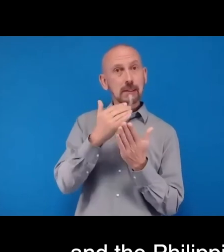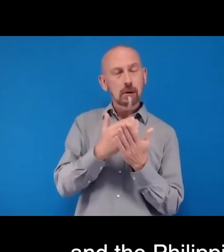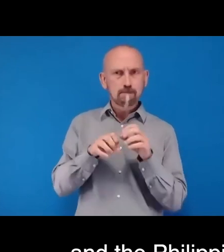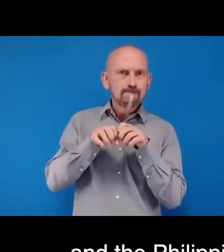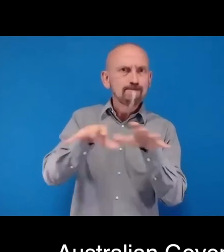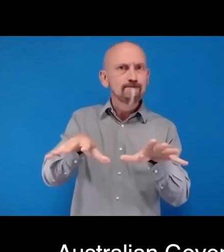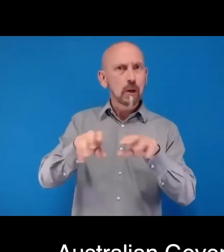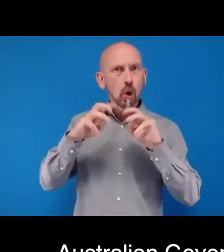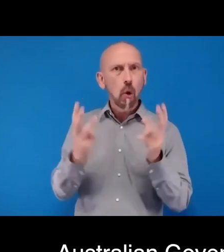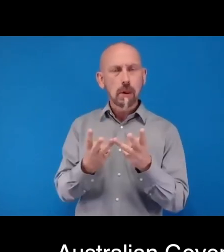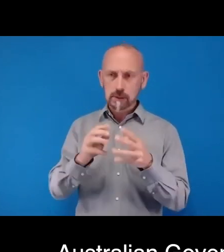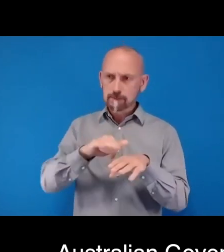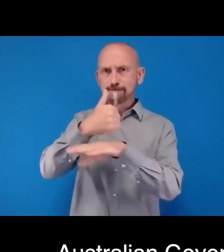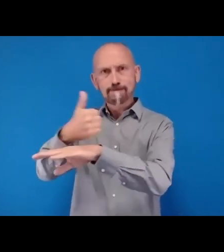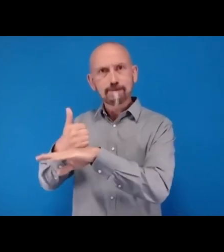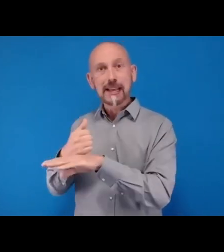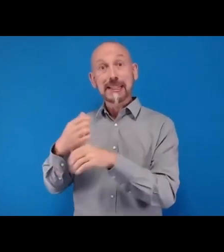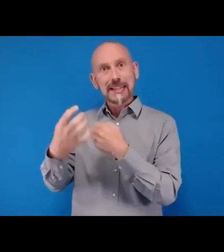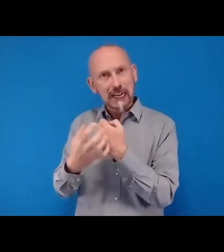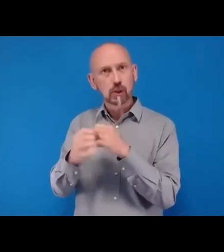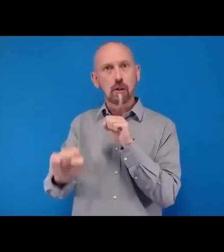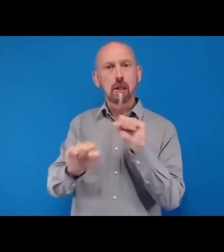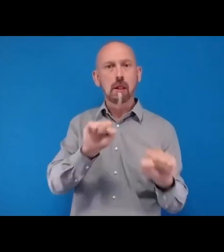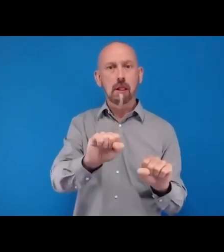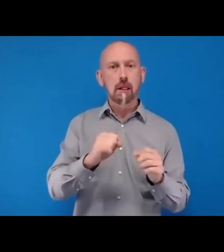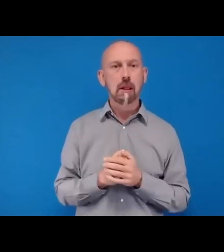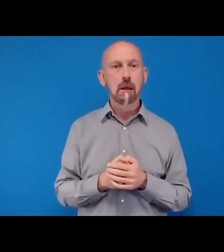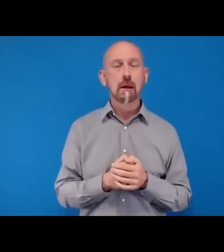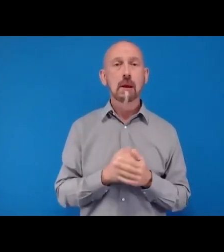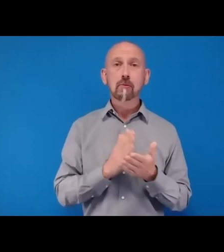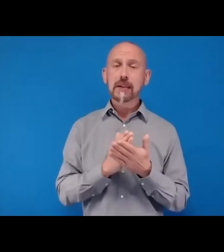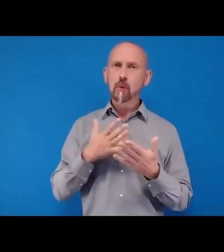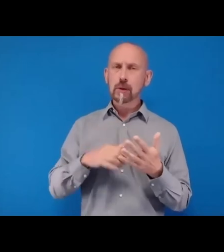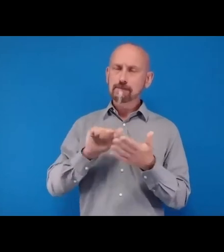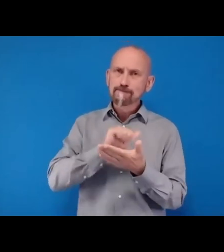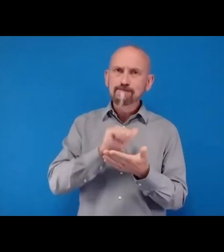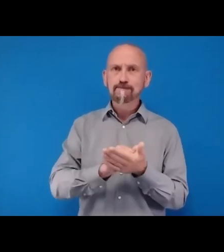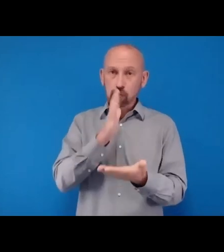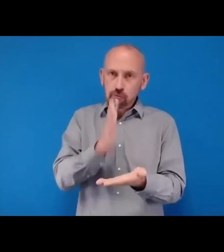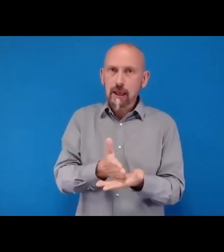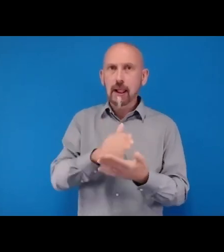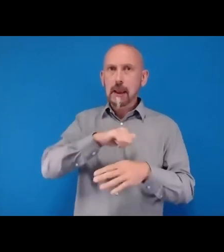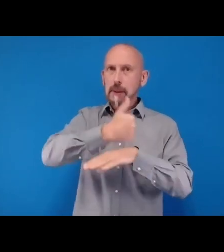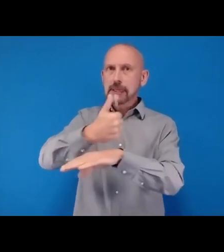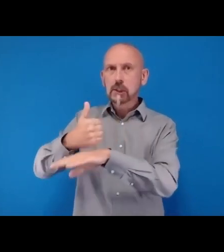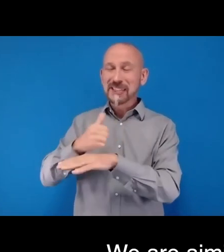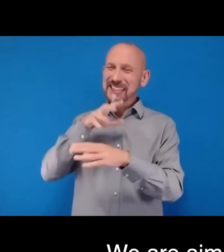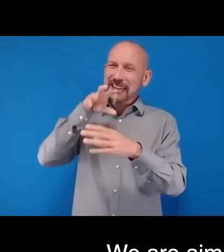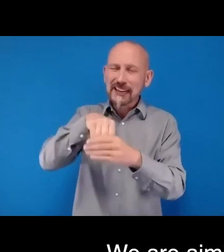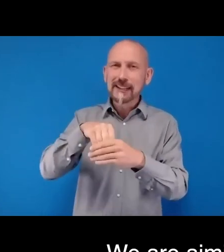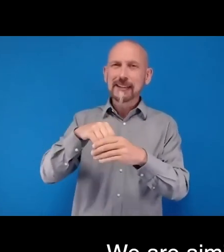We are aiming to advance practical implementation of iPad into national health care